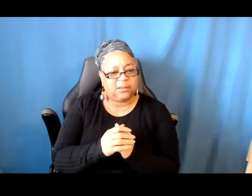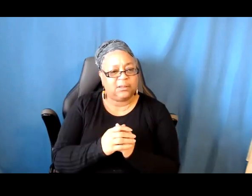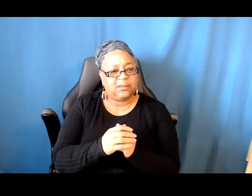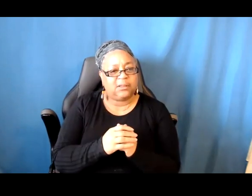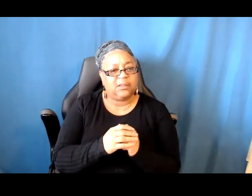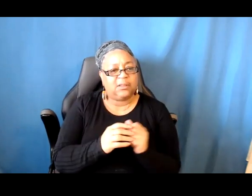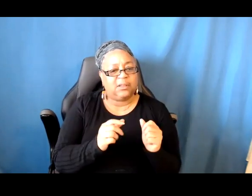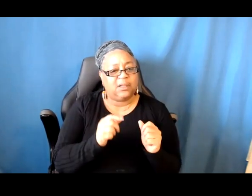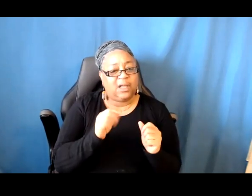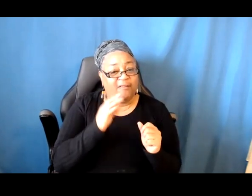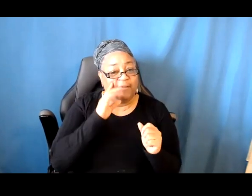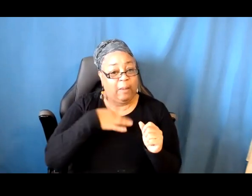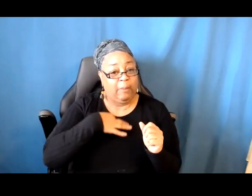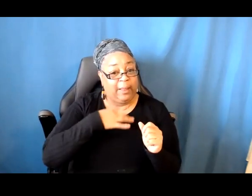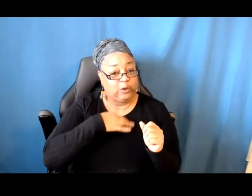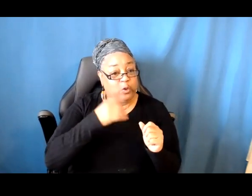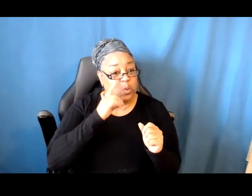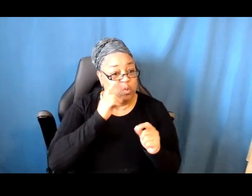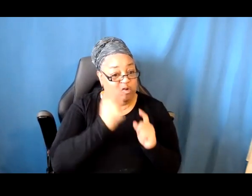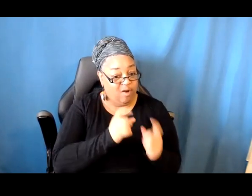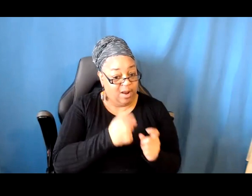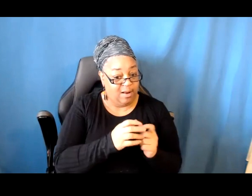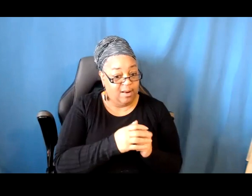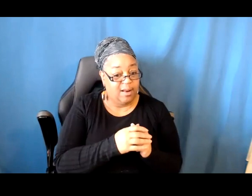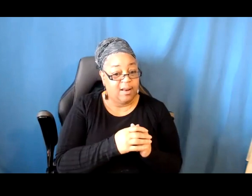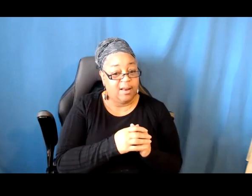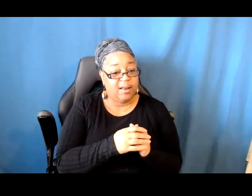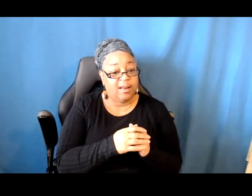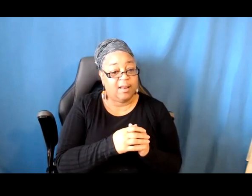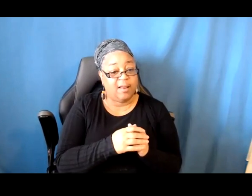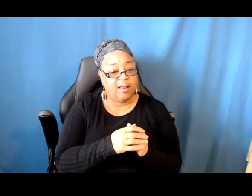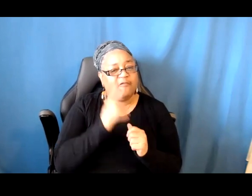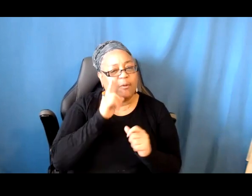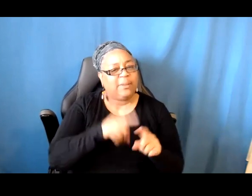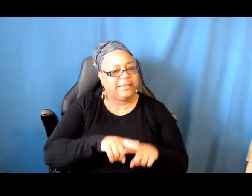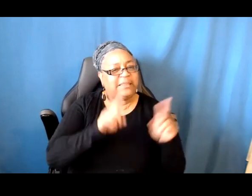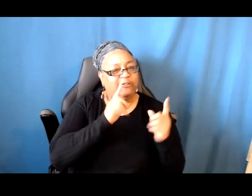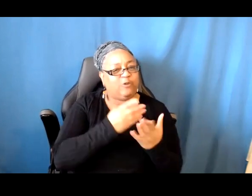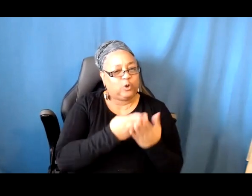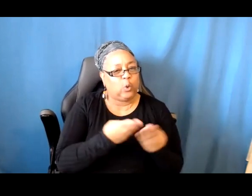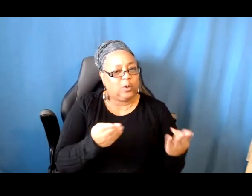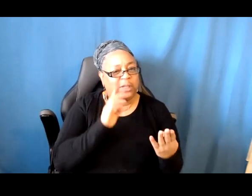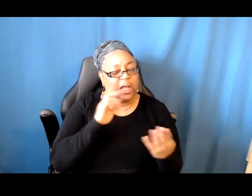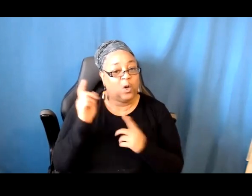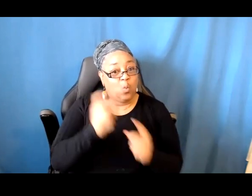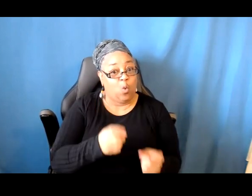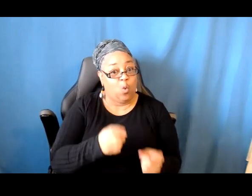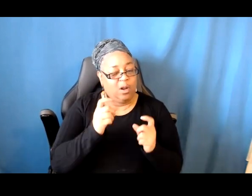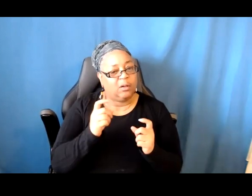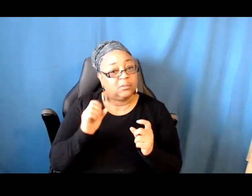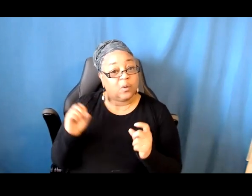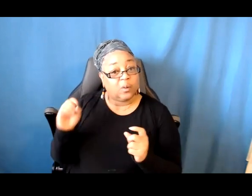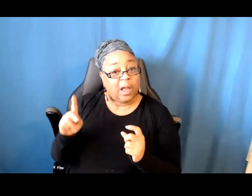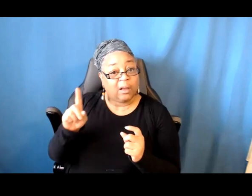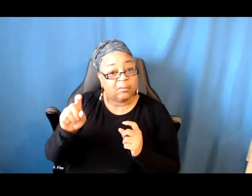source project and end up being awarded both grants. Is that okay? Yes,